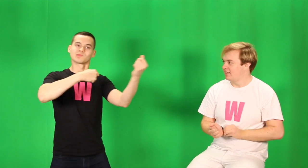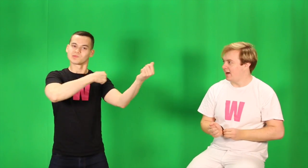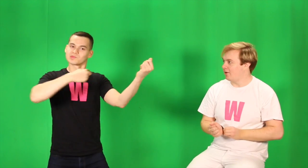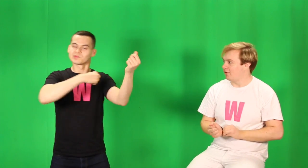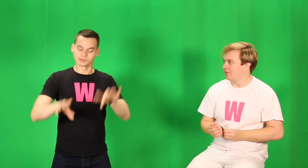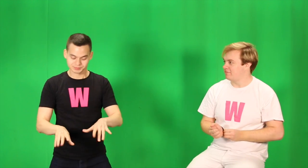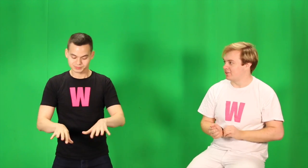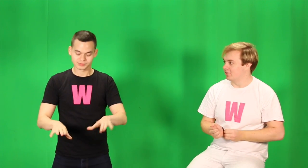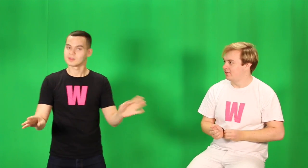Oh, on the fiddle.